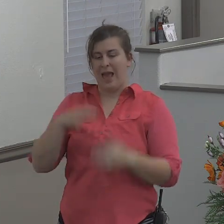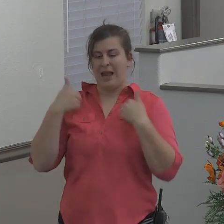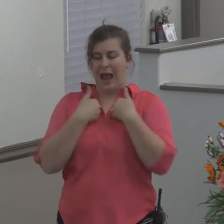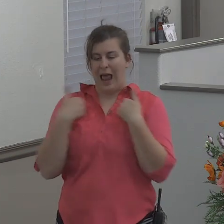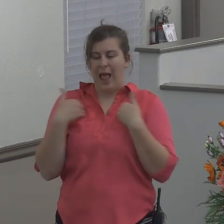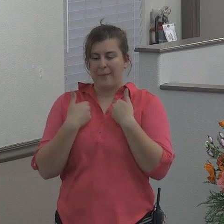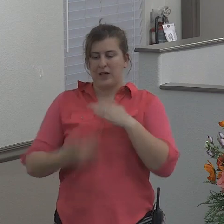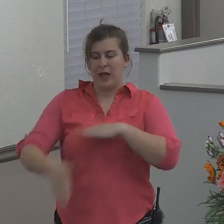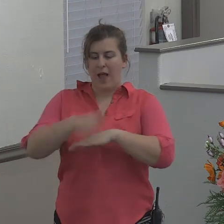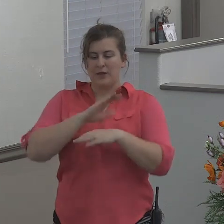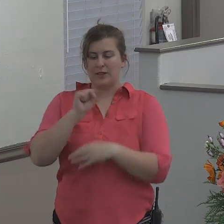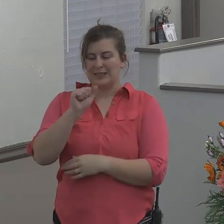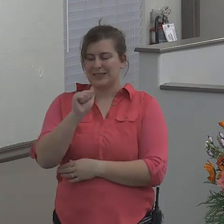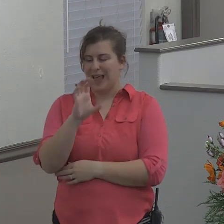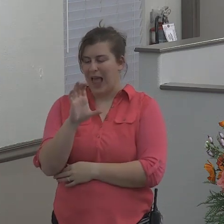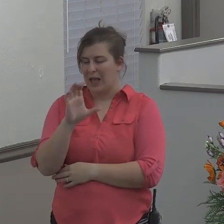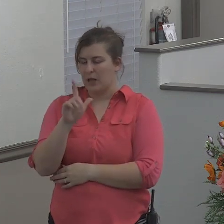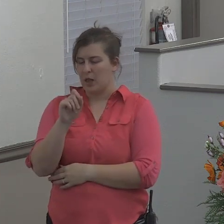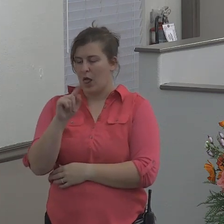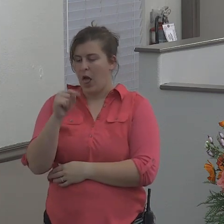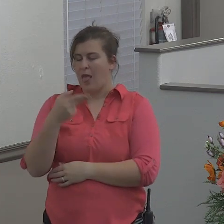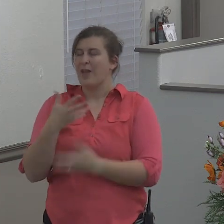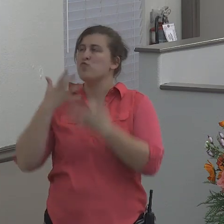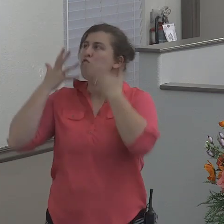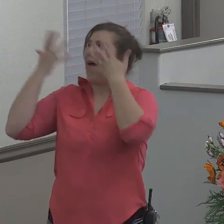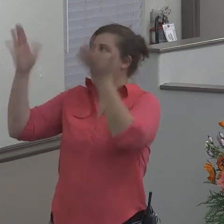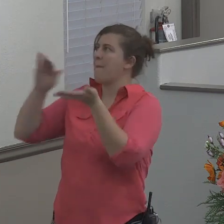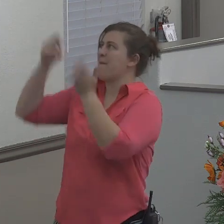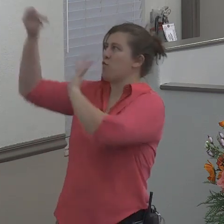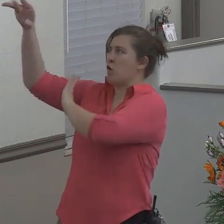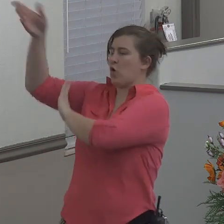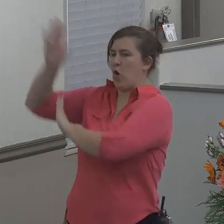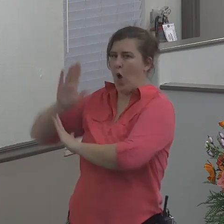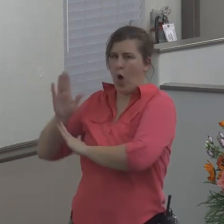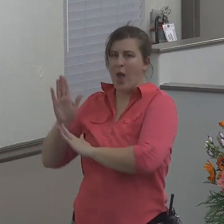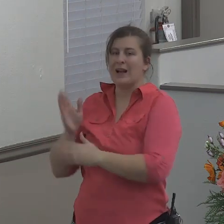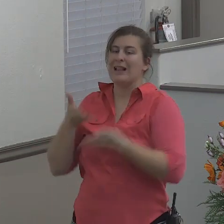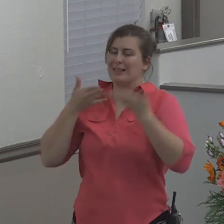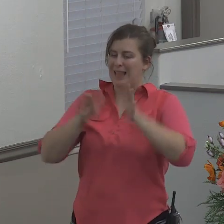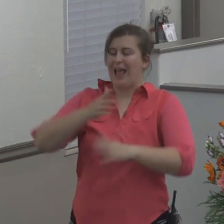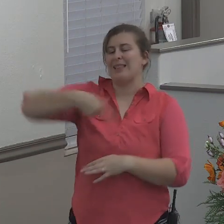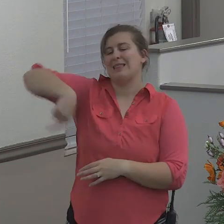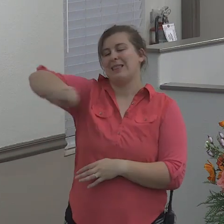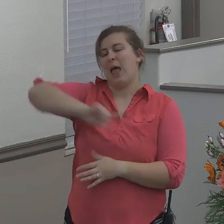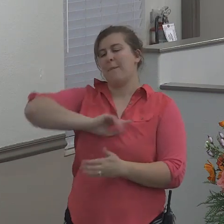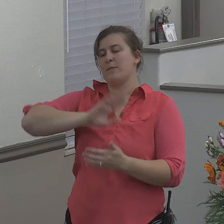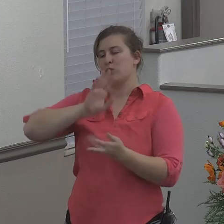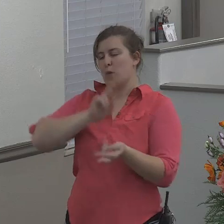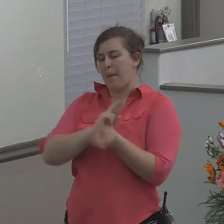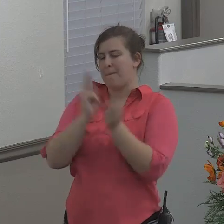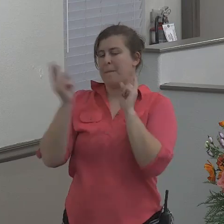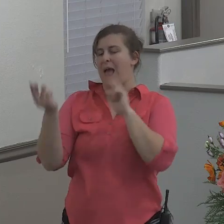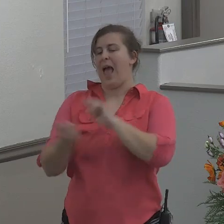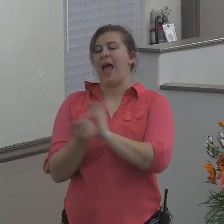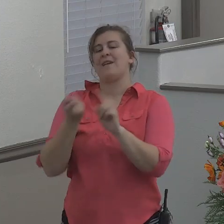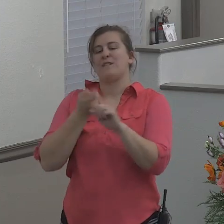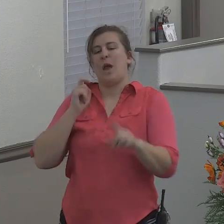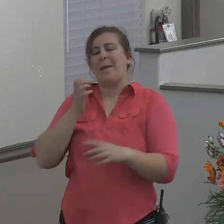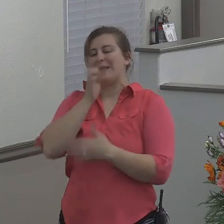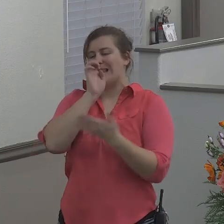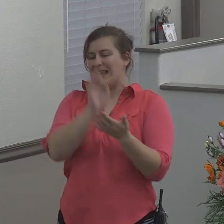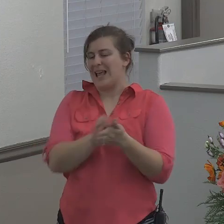sackcloth and cry mightily unto God yea let them turn everyone from his evil way and from